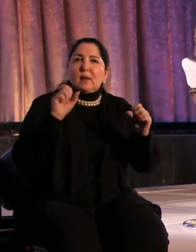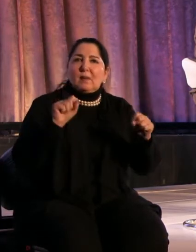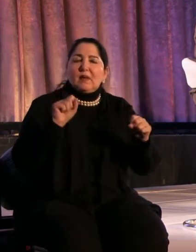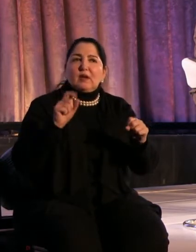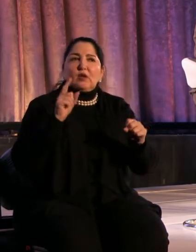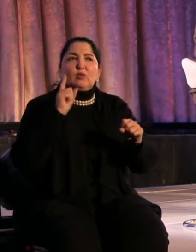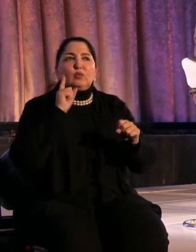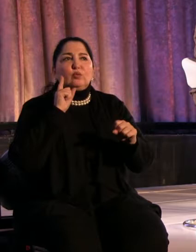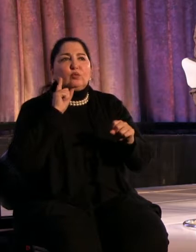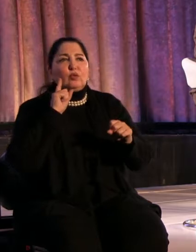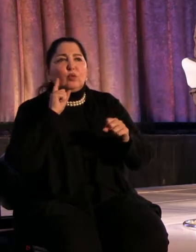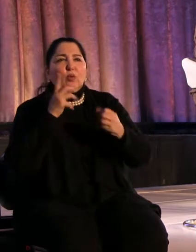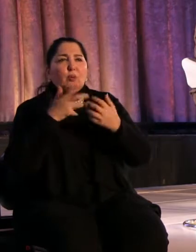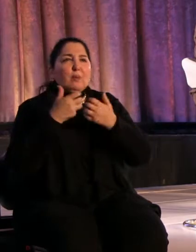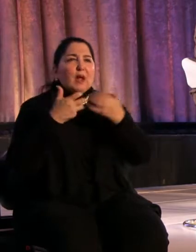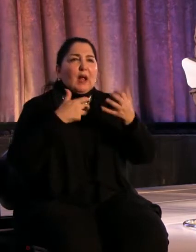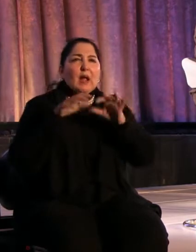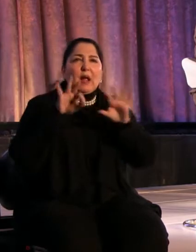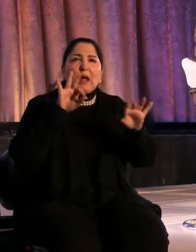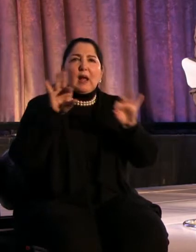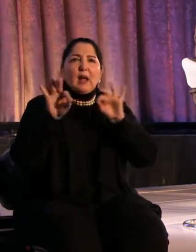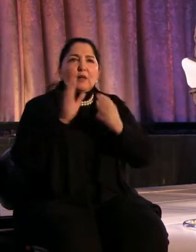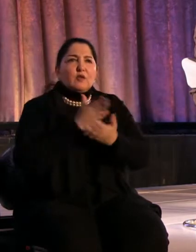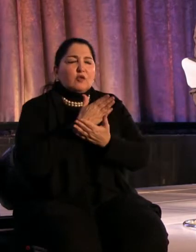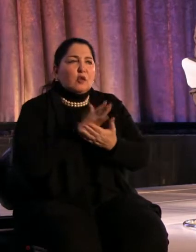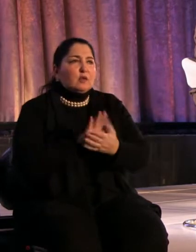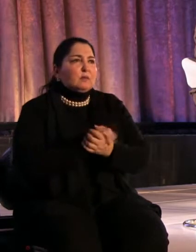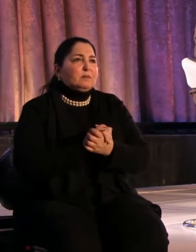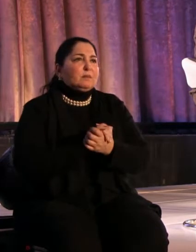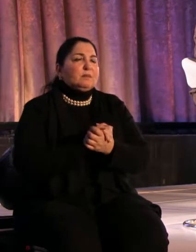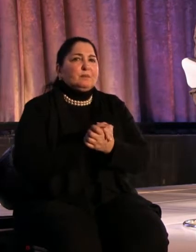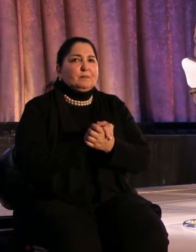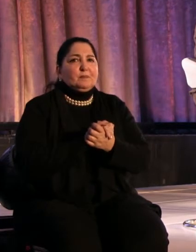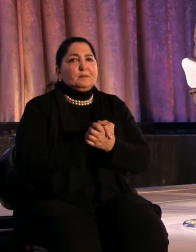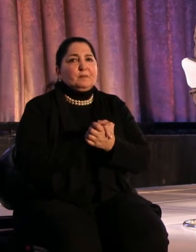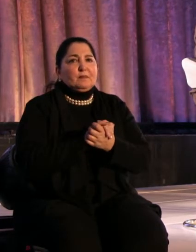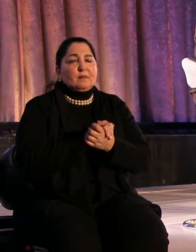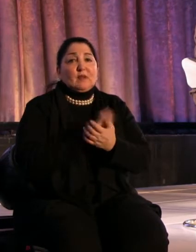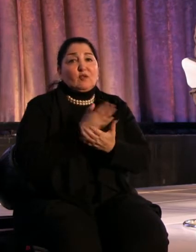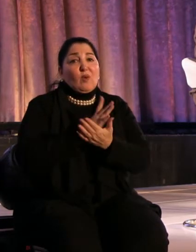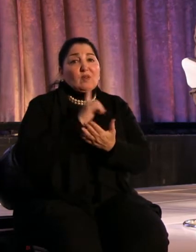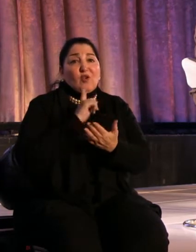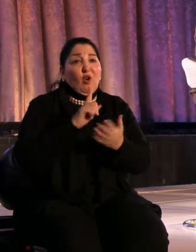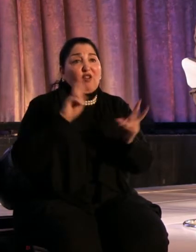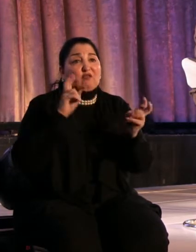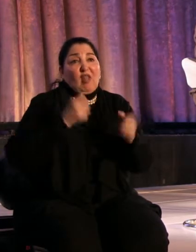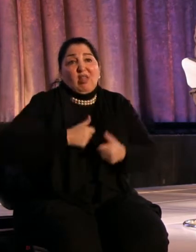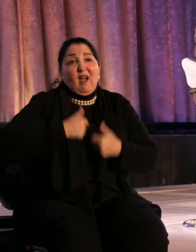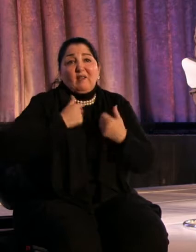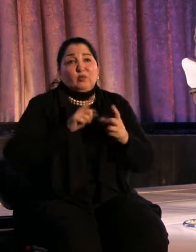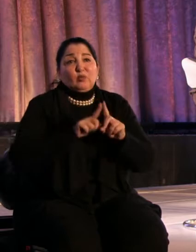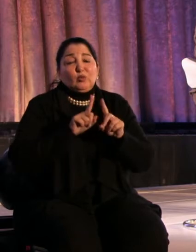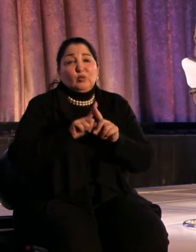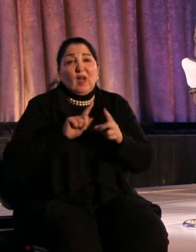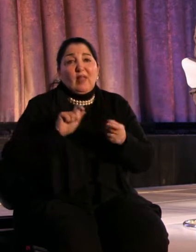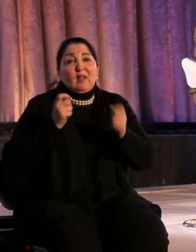discern and all of those things, they, they are living things as well. And, and cultural,